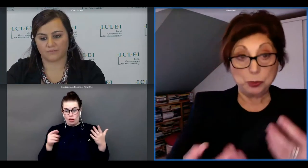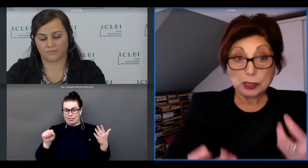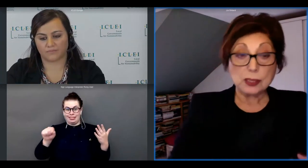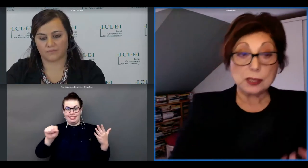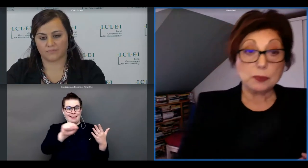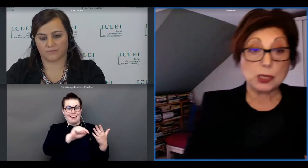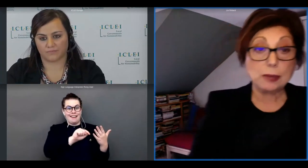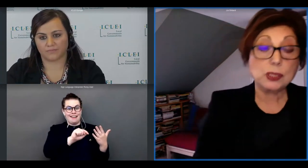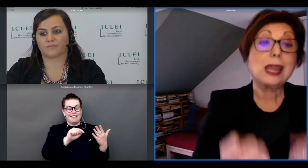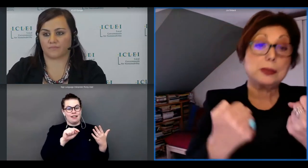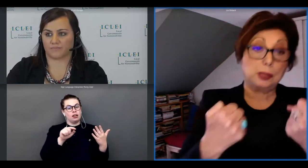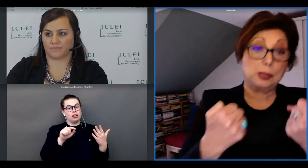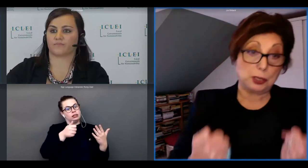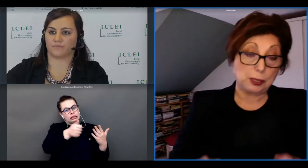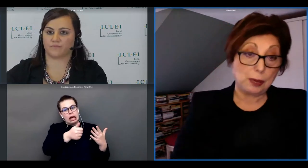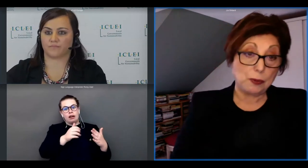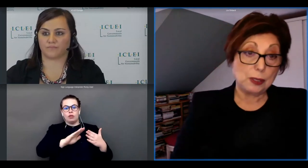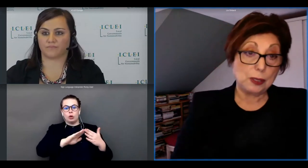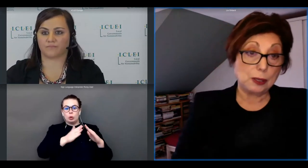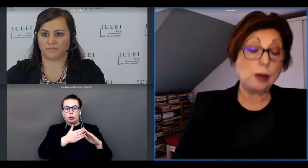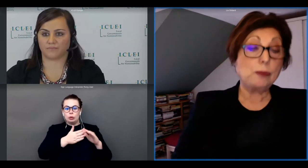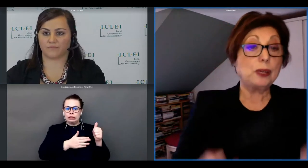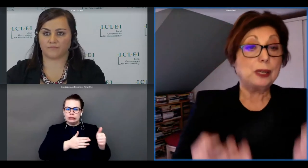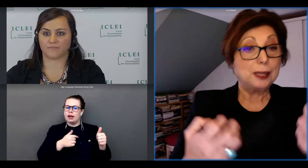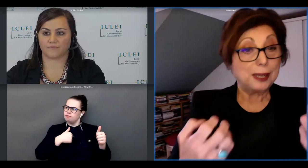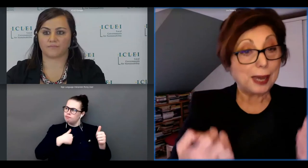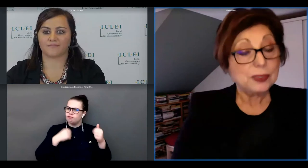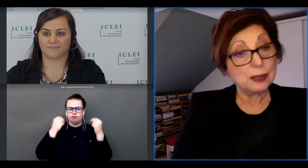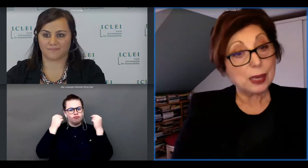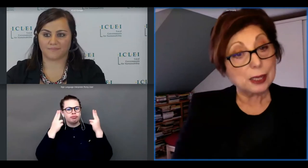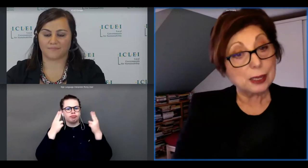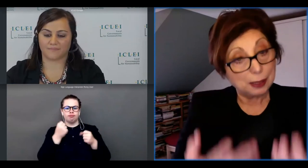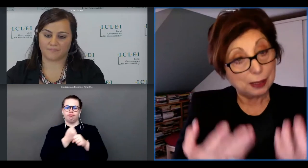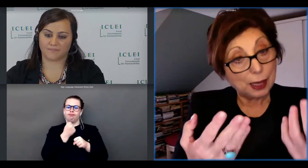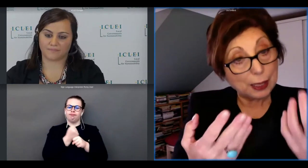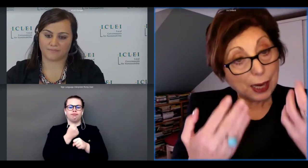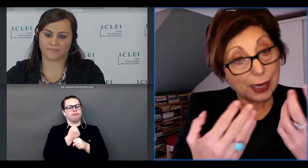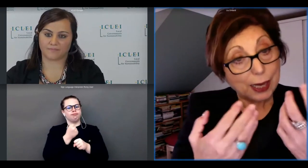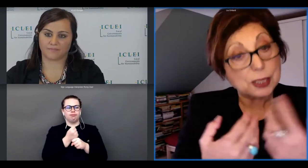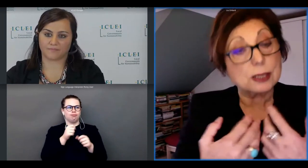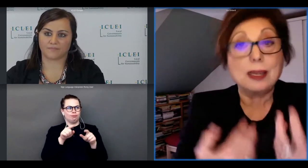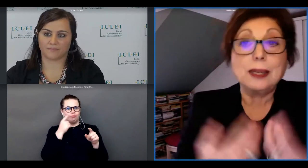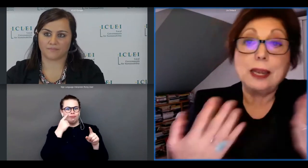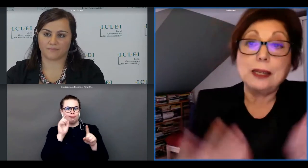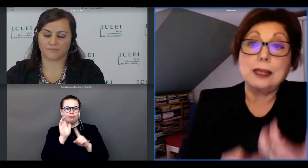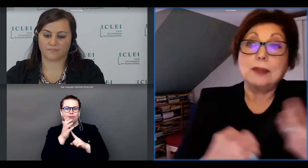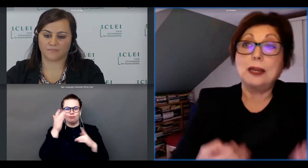communities themselves take the initiative of undertaking and a